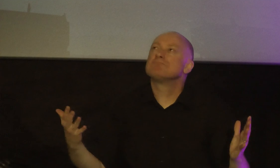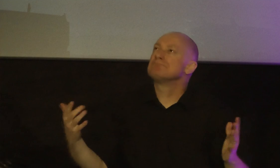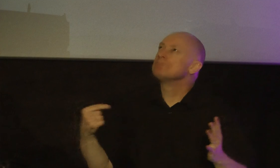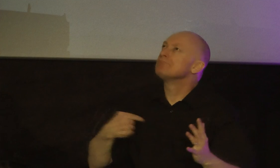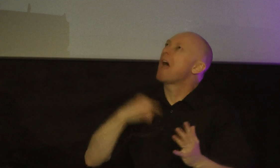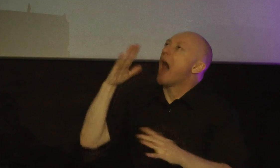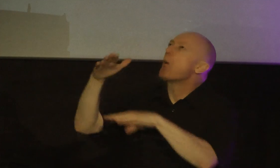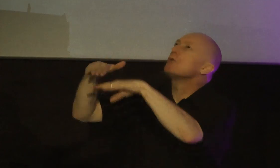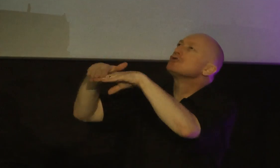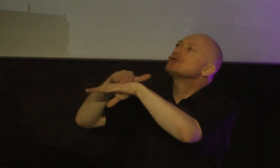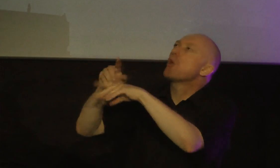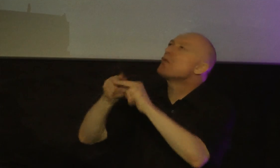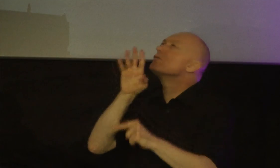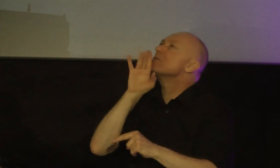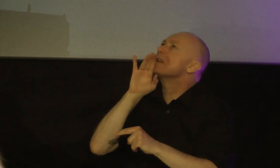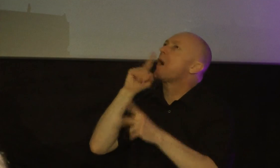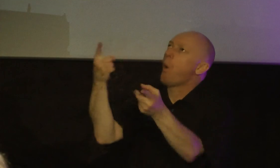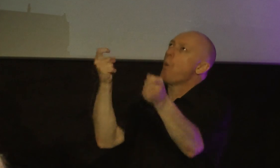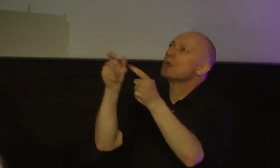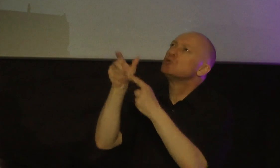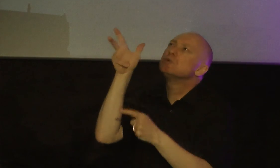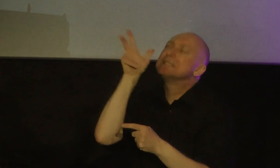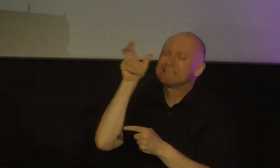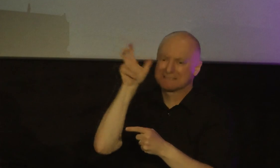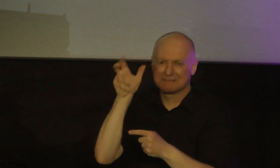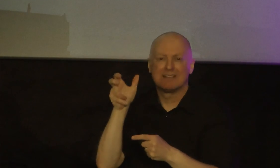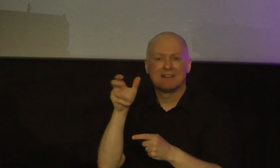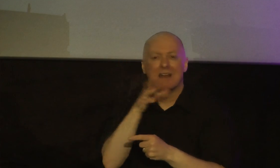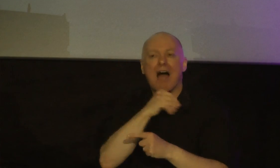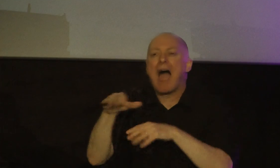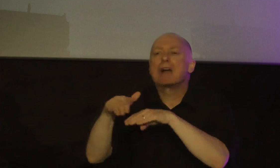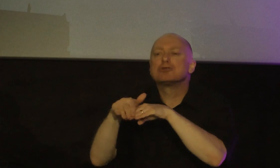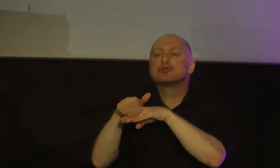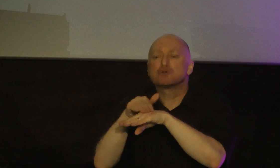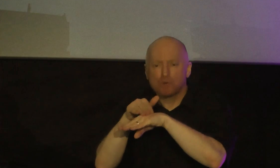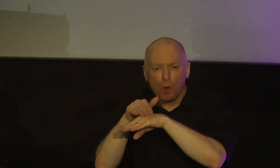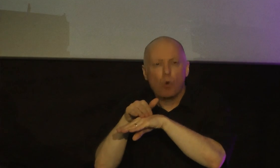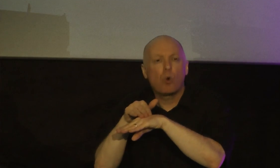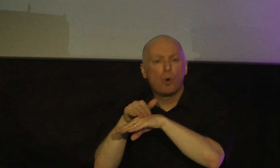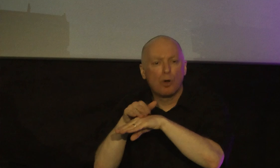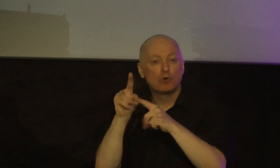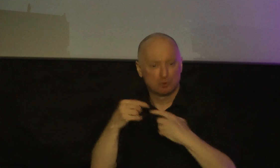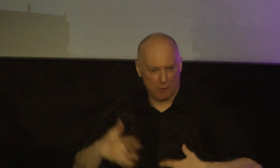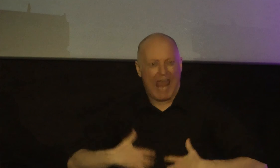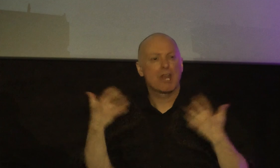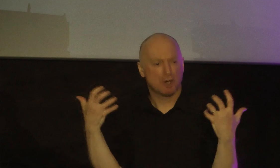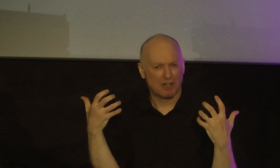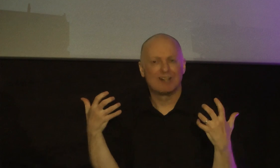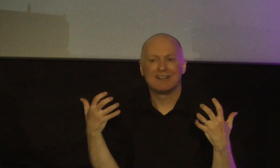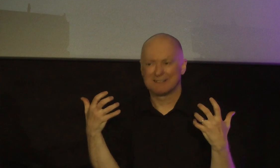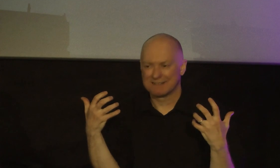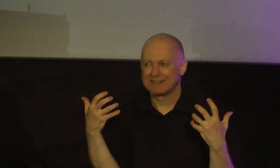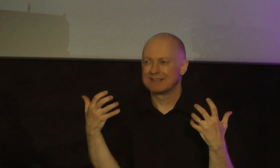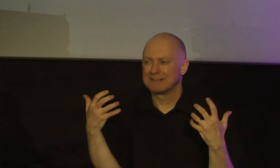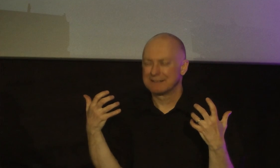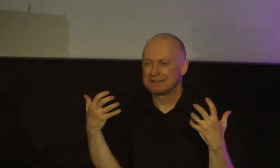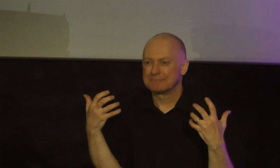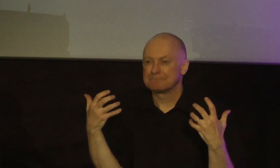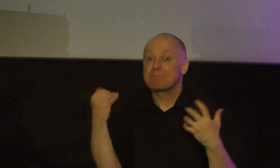to speak quick to listen and slow to anger if someone has